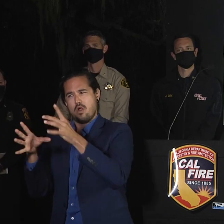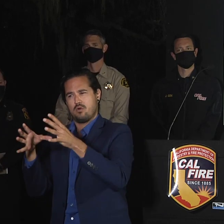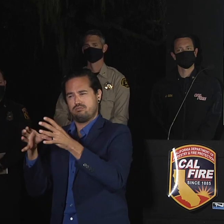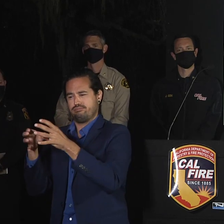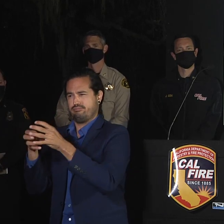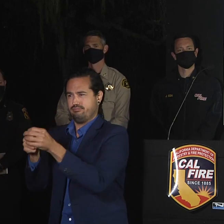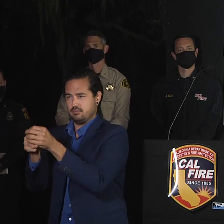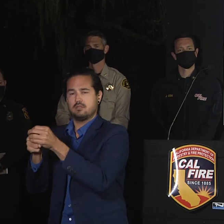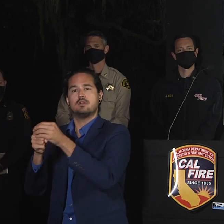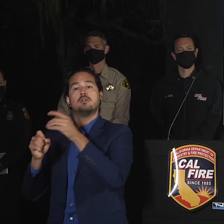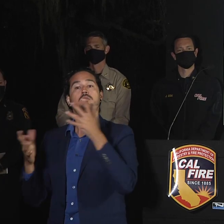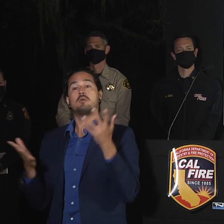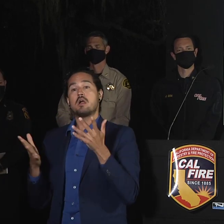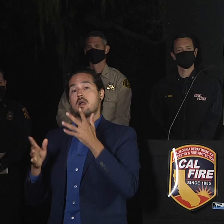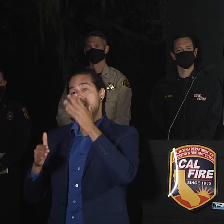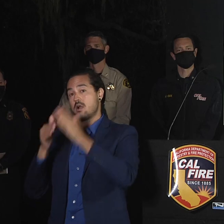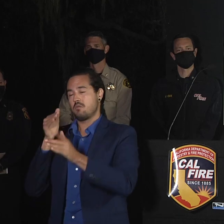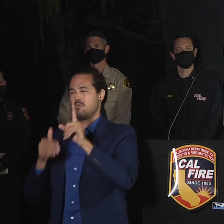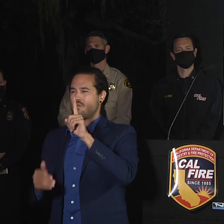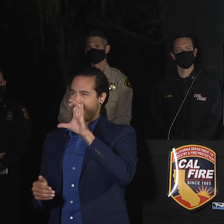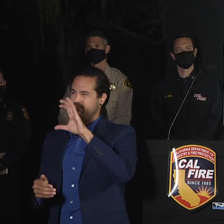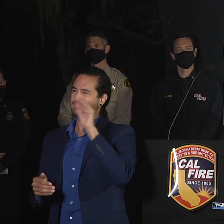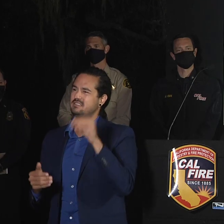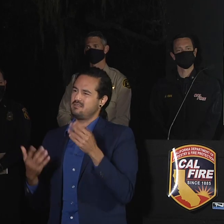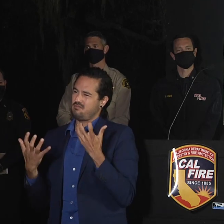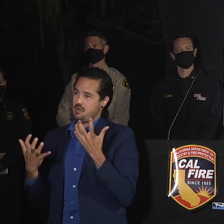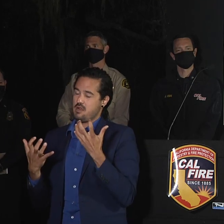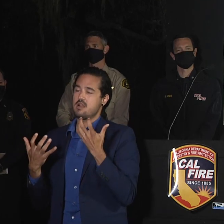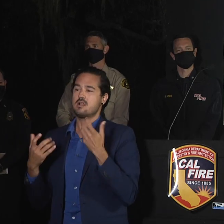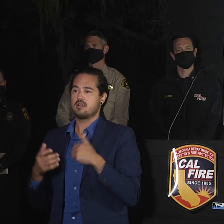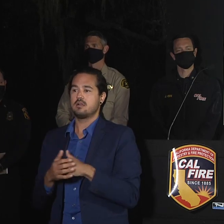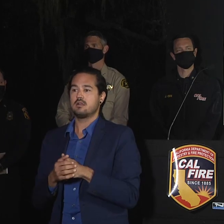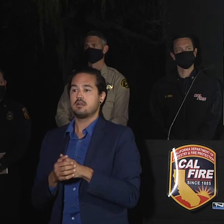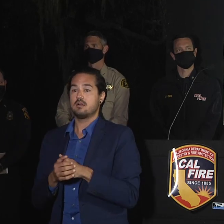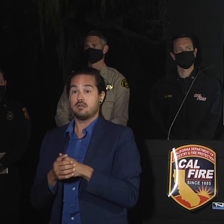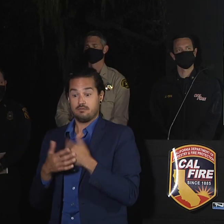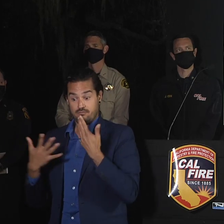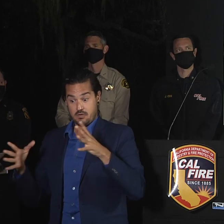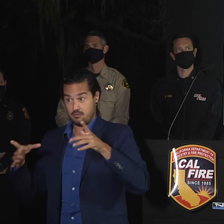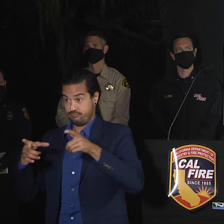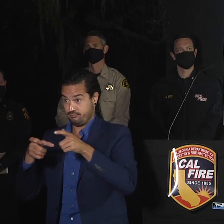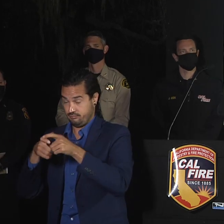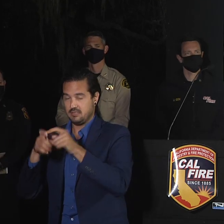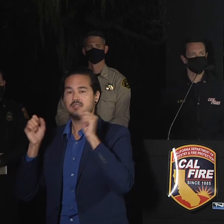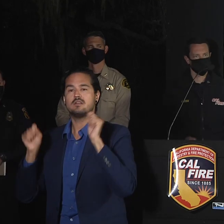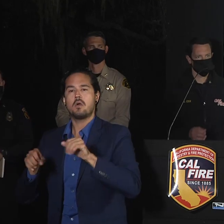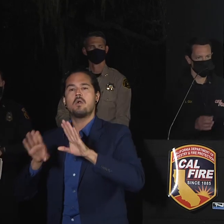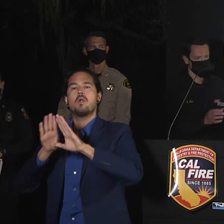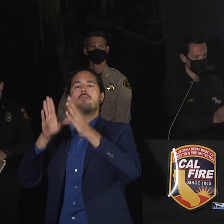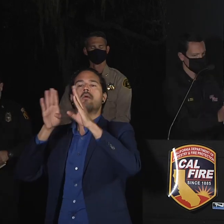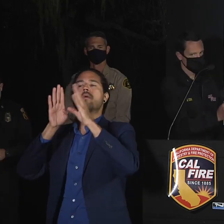we've been able to lift the majority of the evacuation orders and warnings in this area. Thank you.